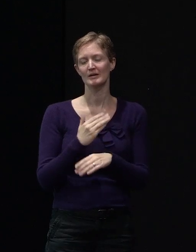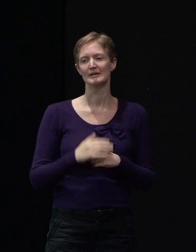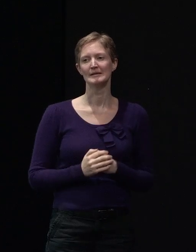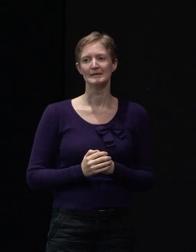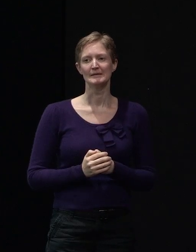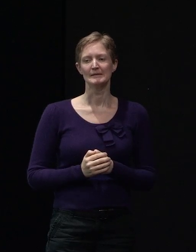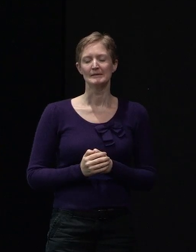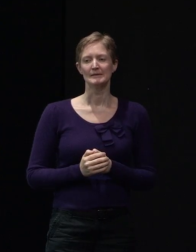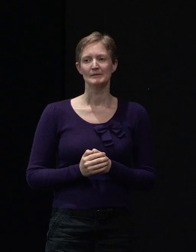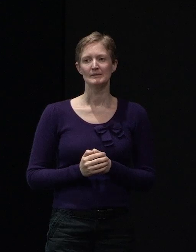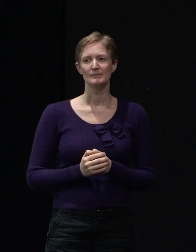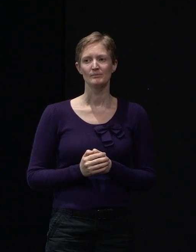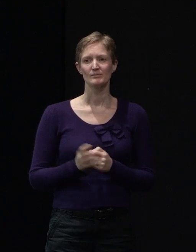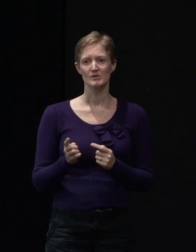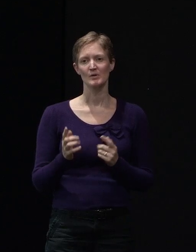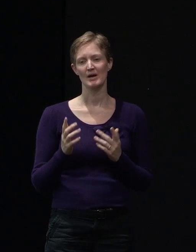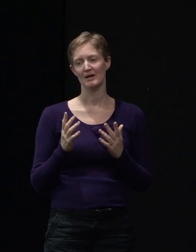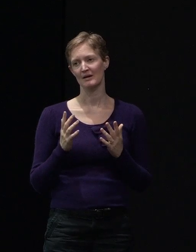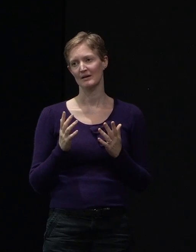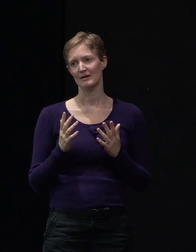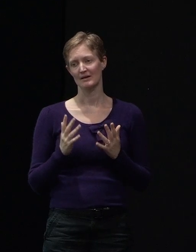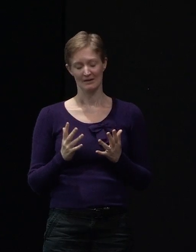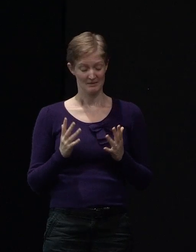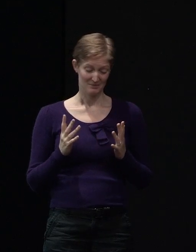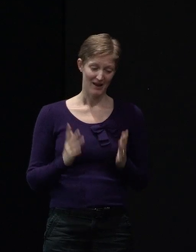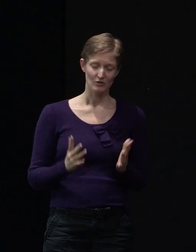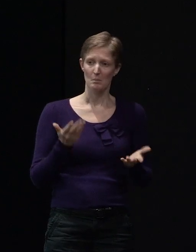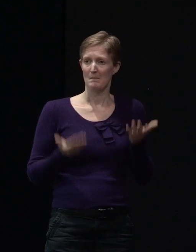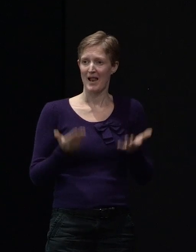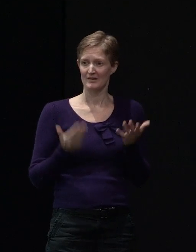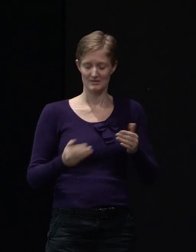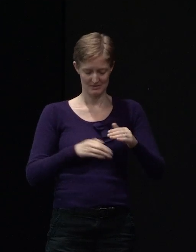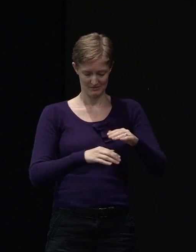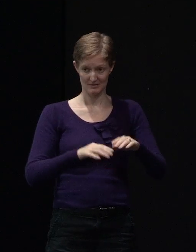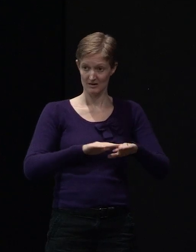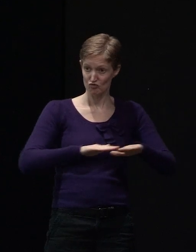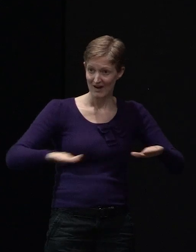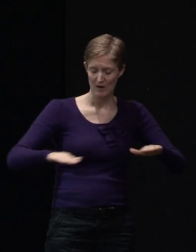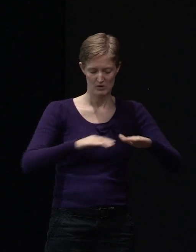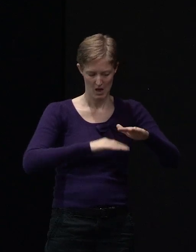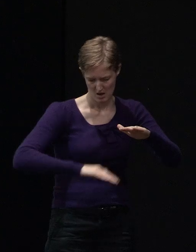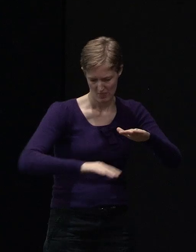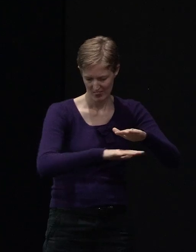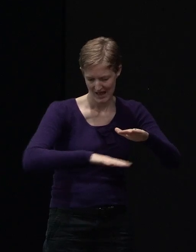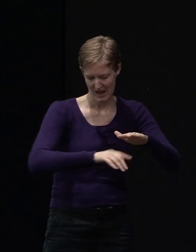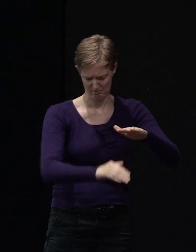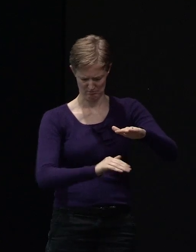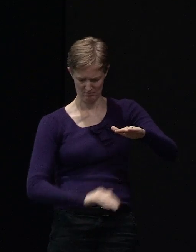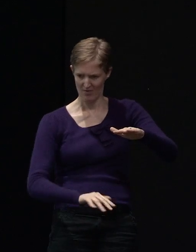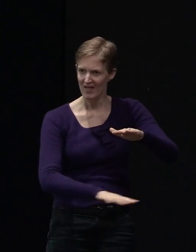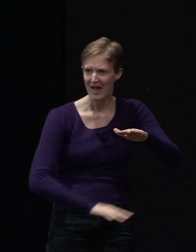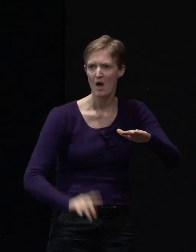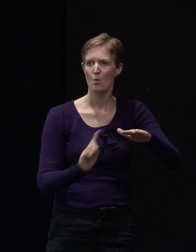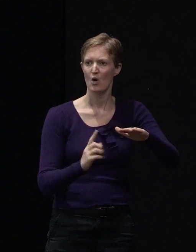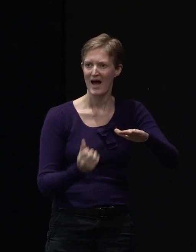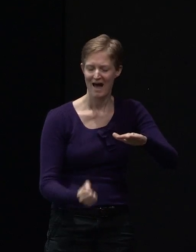mix, in a way, between the footing conditions, the subsoil conditions, the structural conditions, the type of house, age of house, type of foundation, all of